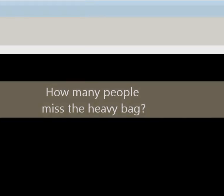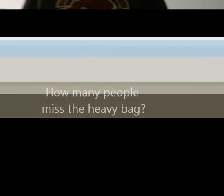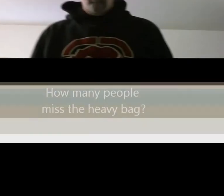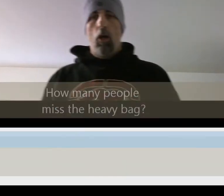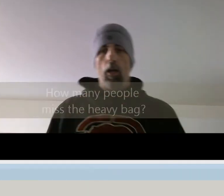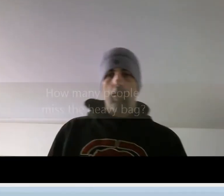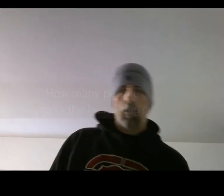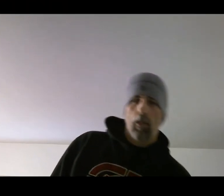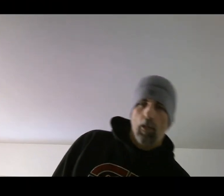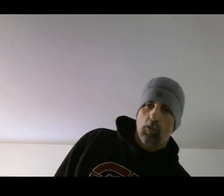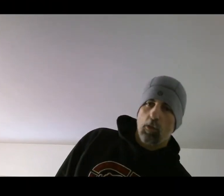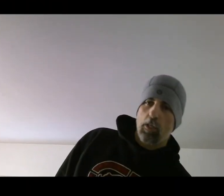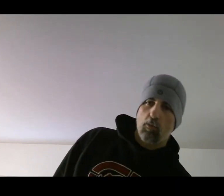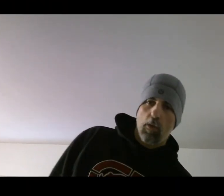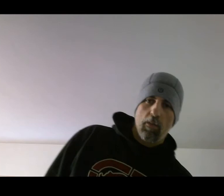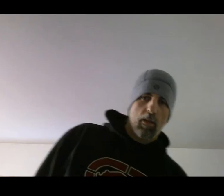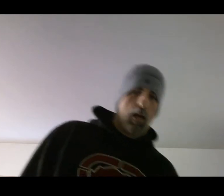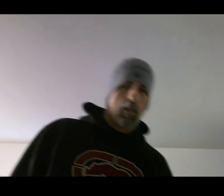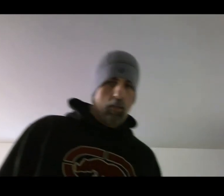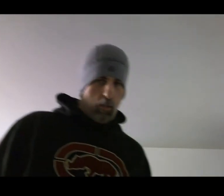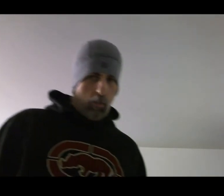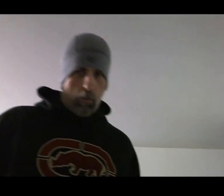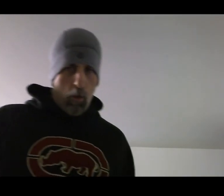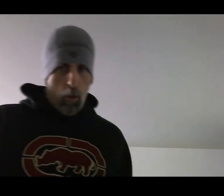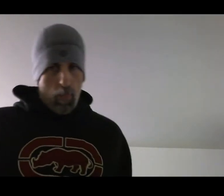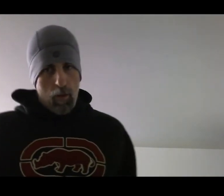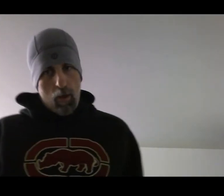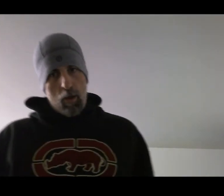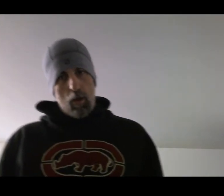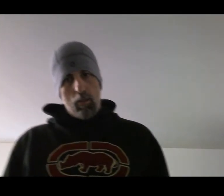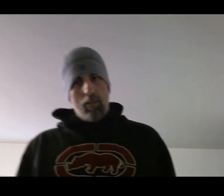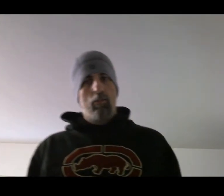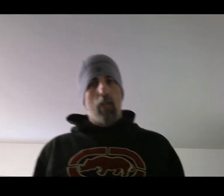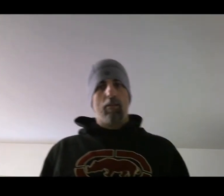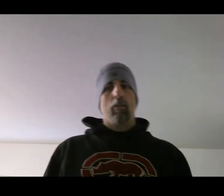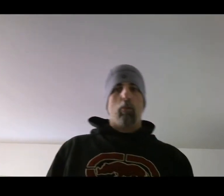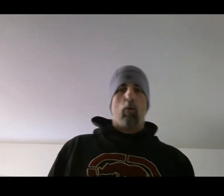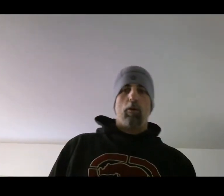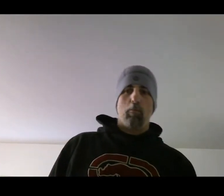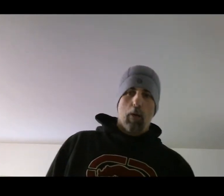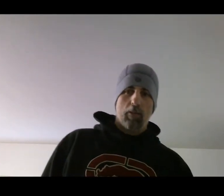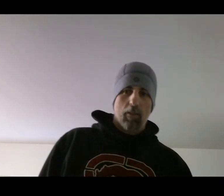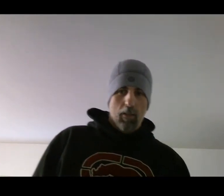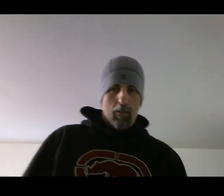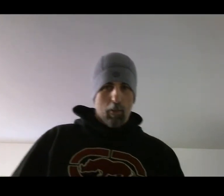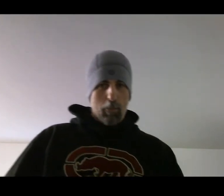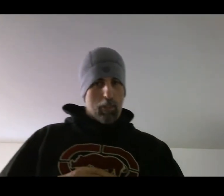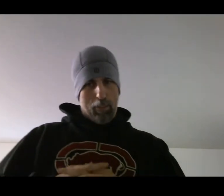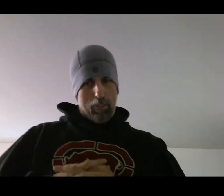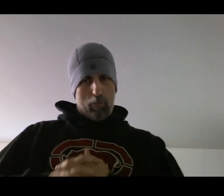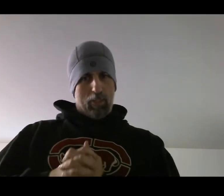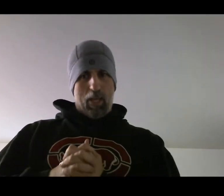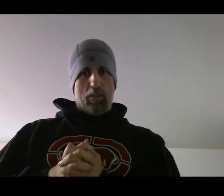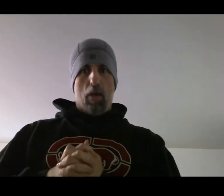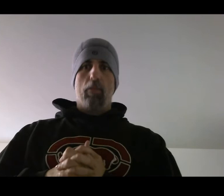All right. So here's one that I consider a little less important, but something that needs to be said nonetheless,